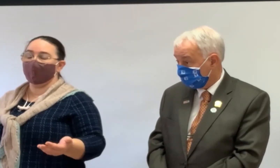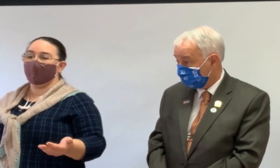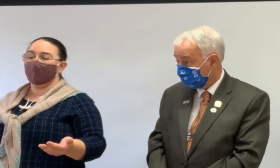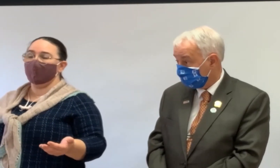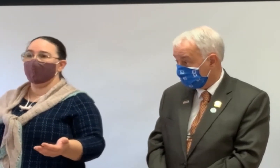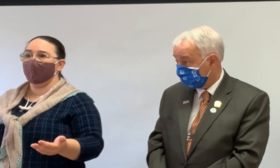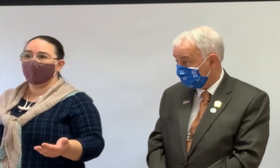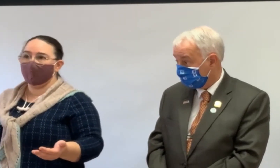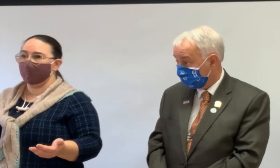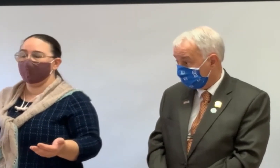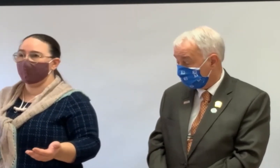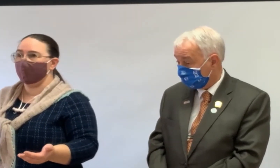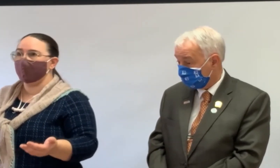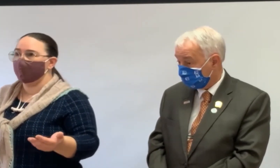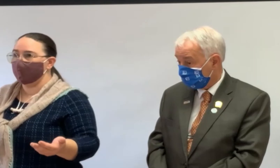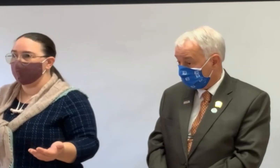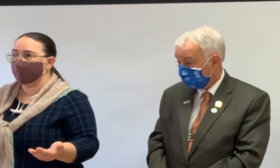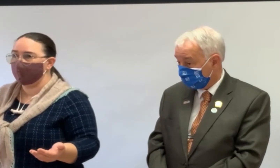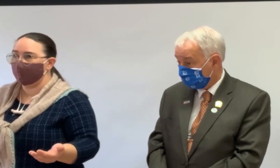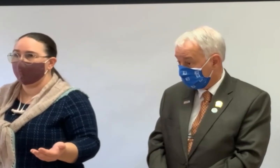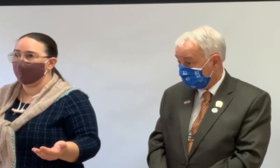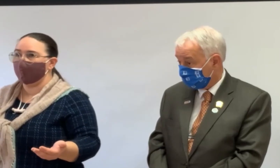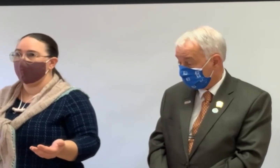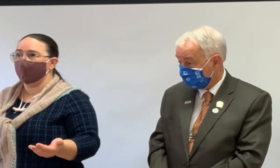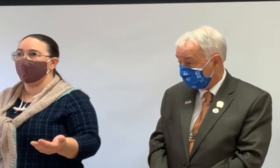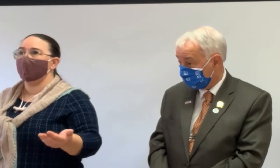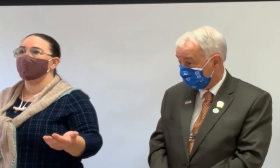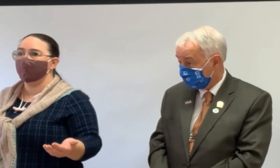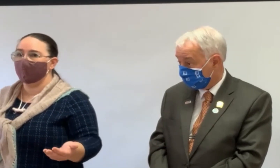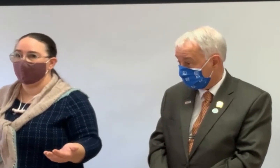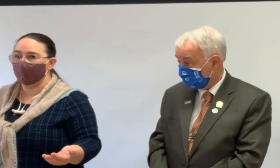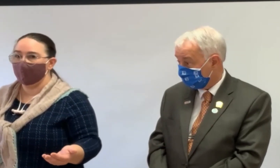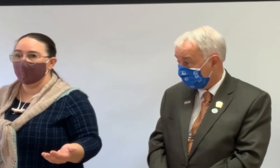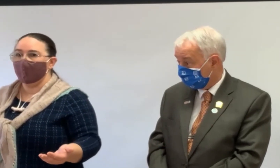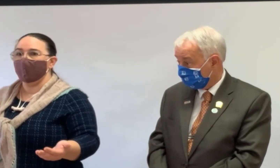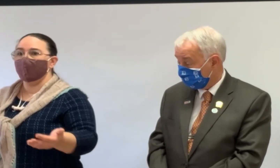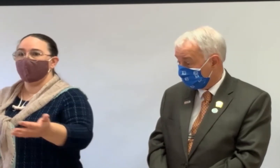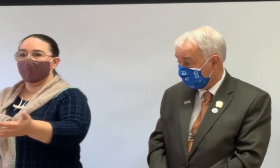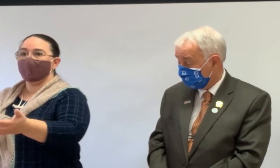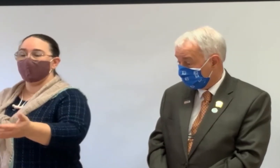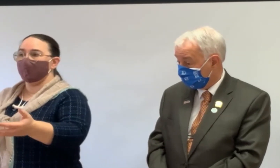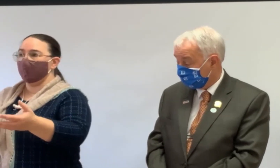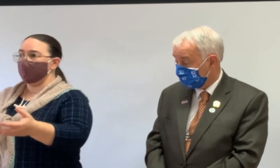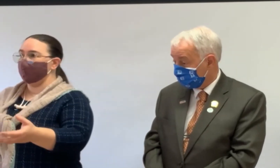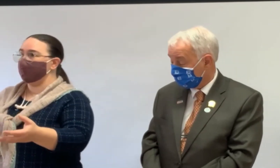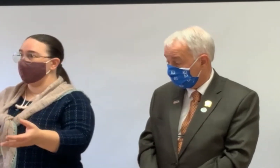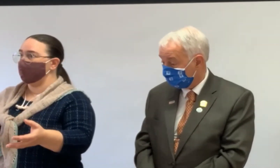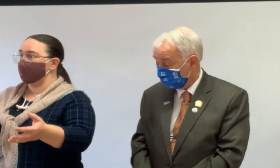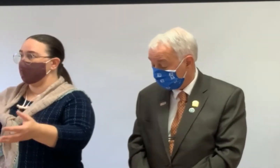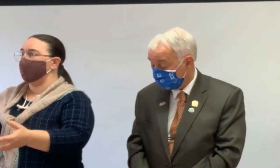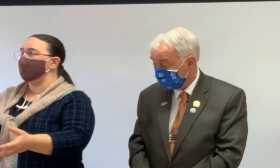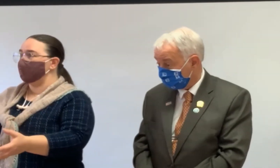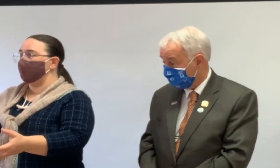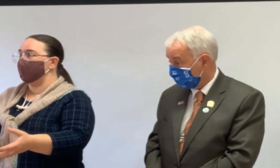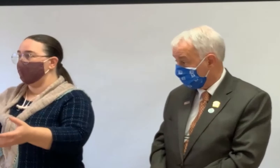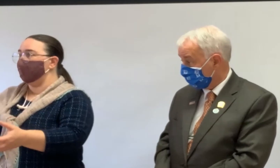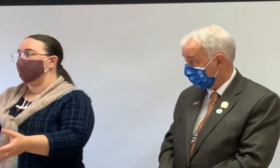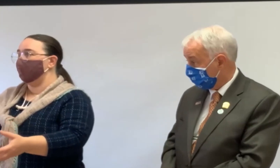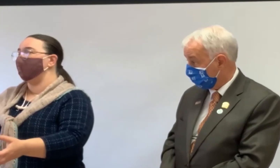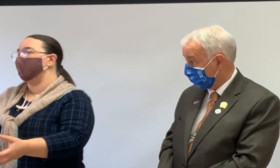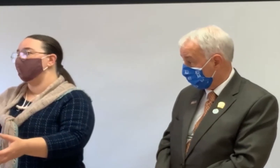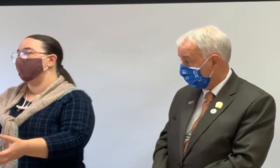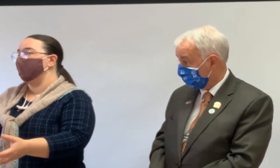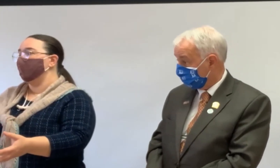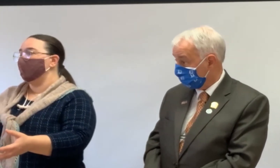And maybe it's not even, maybe the other choices you have are not even as affordable. know, taxes are difficult because they come as a big